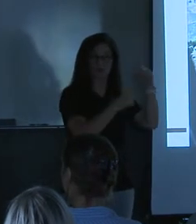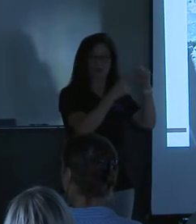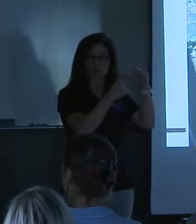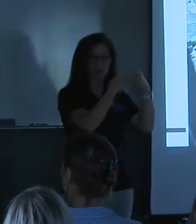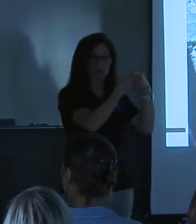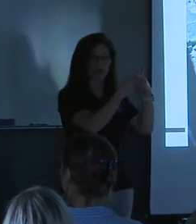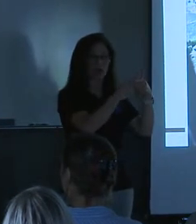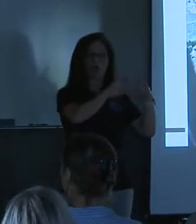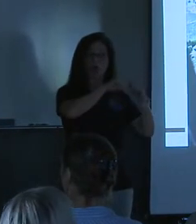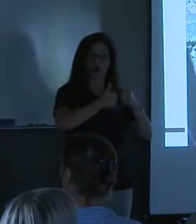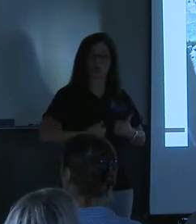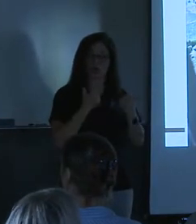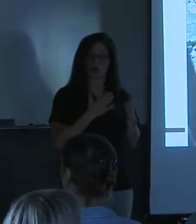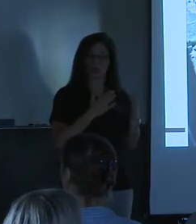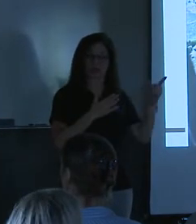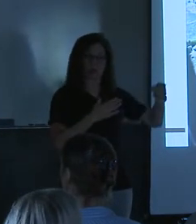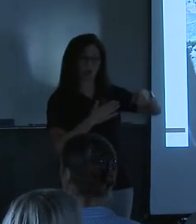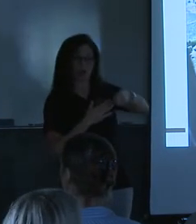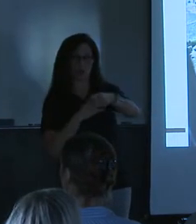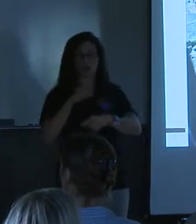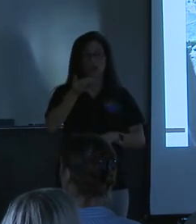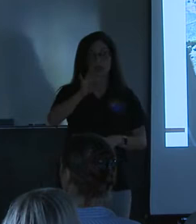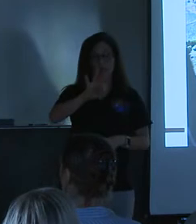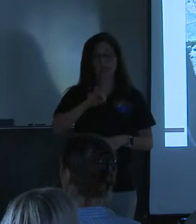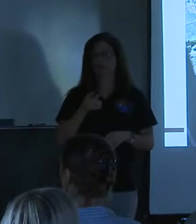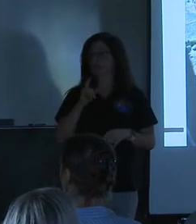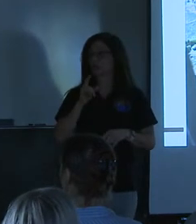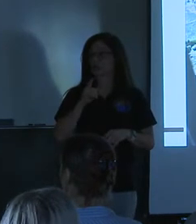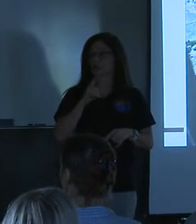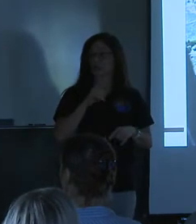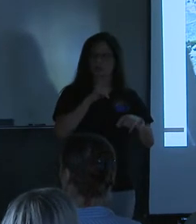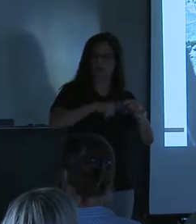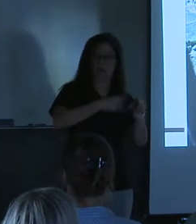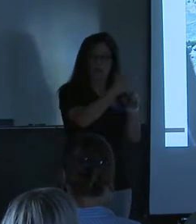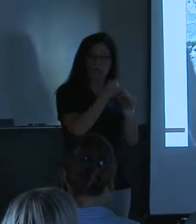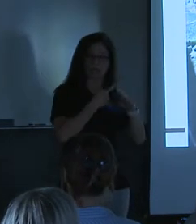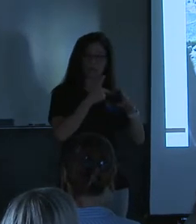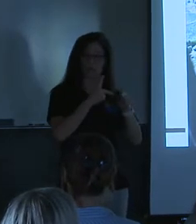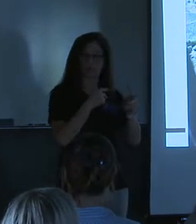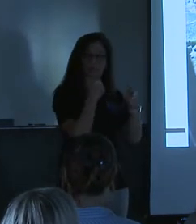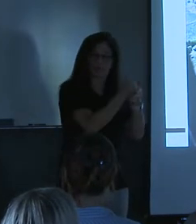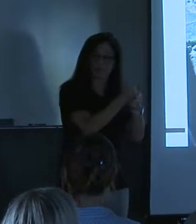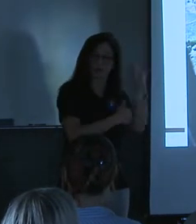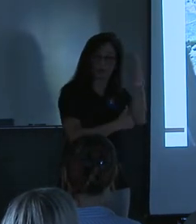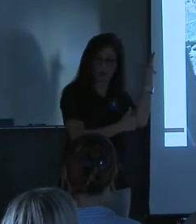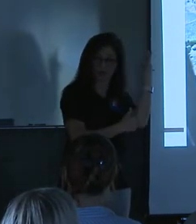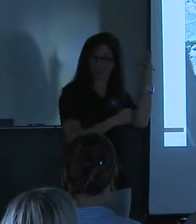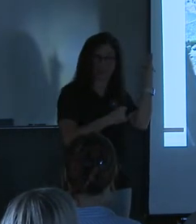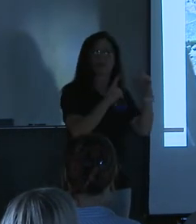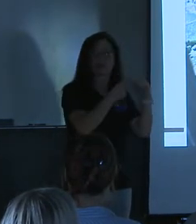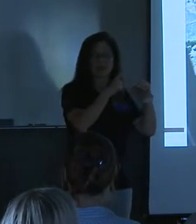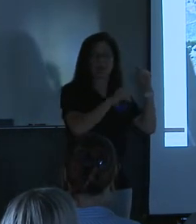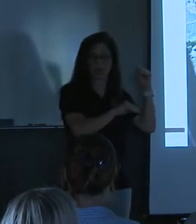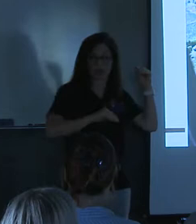and then all the residents then leading out to highway 89. So we can't get it from people who are against the forest, then we can't get it on the